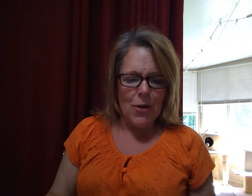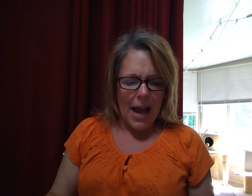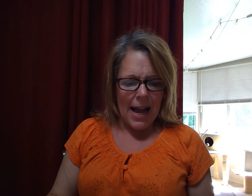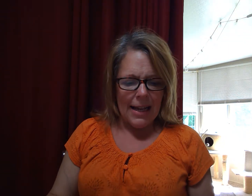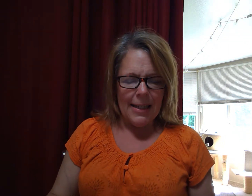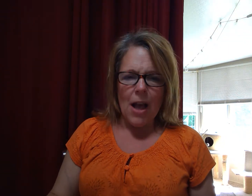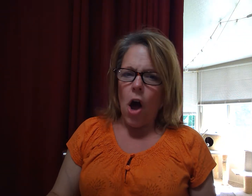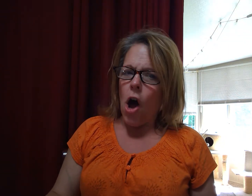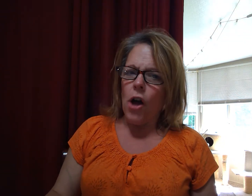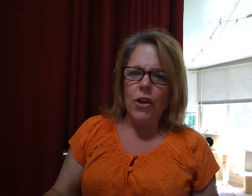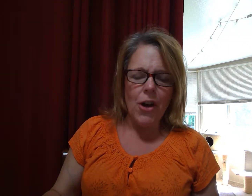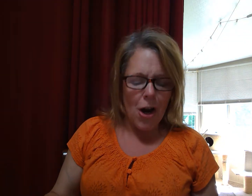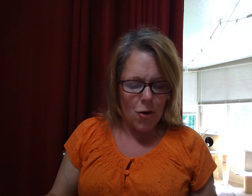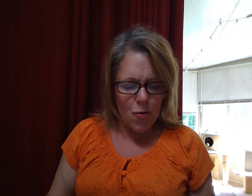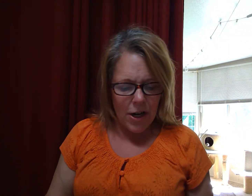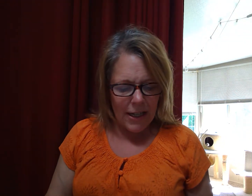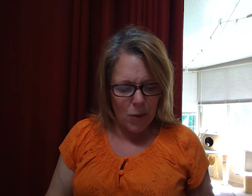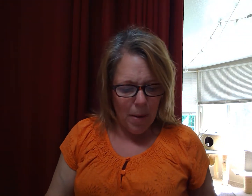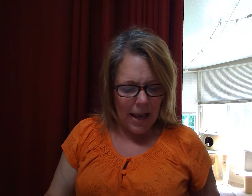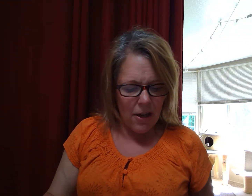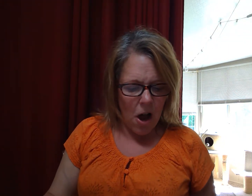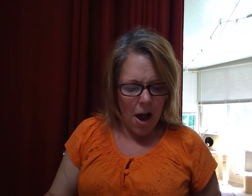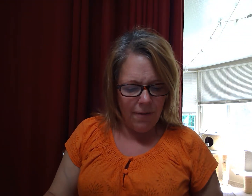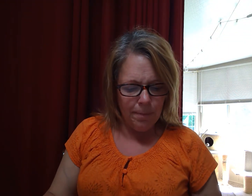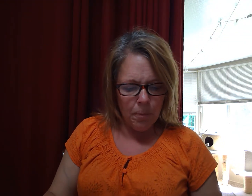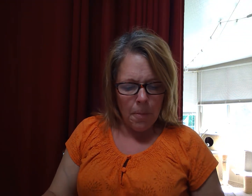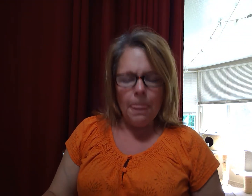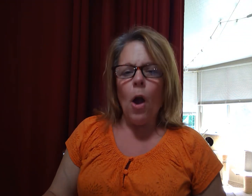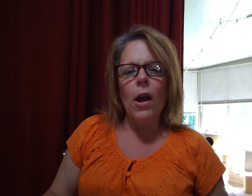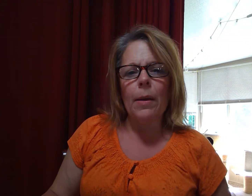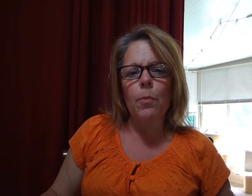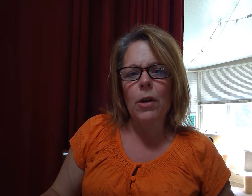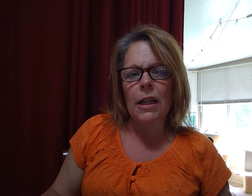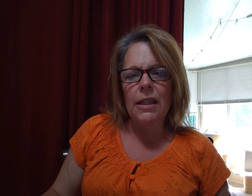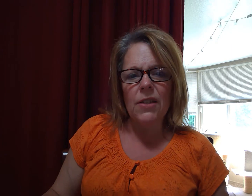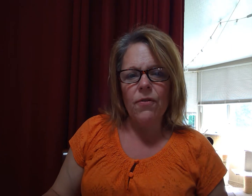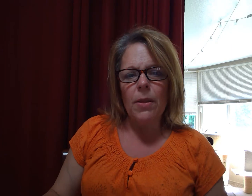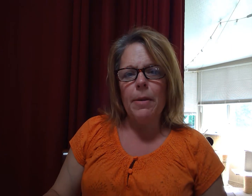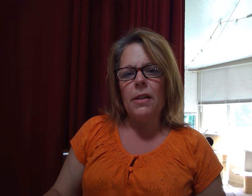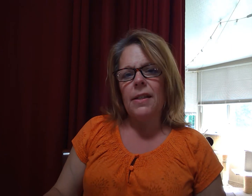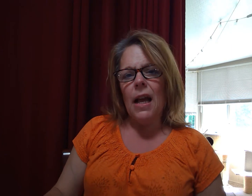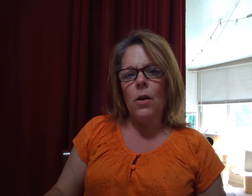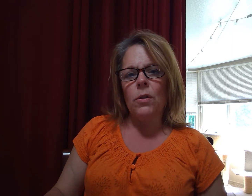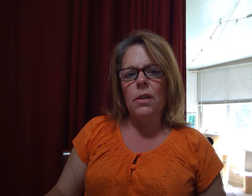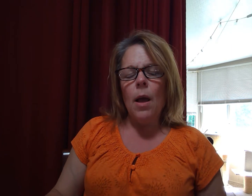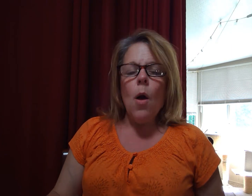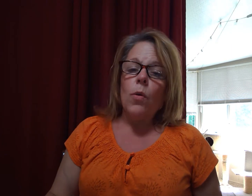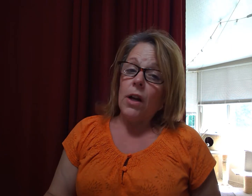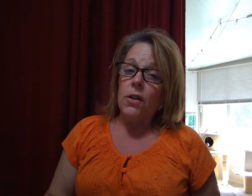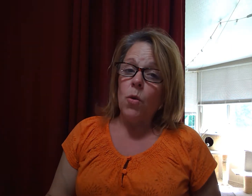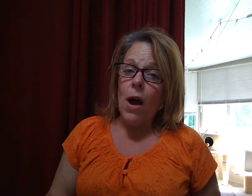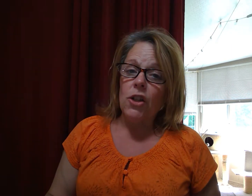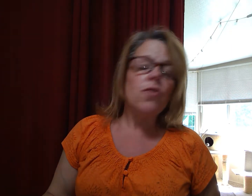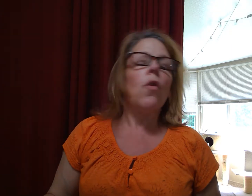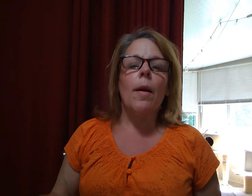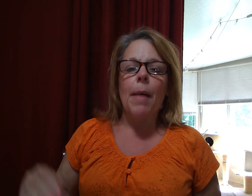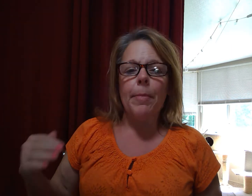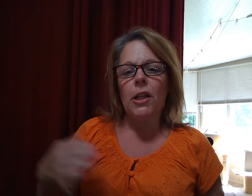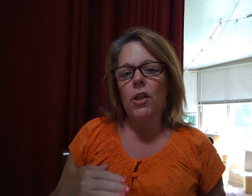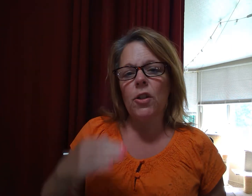guys. All your hard work is paying off. All right. We're going to listen for the middle sounds. You can also watch for them. I'm going to use